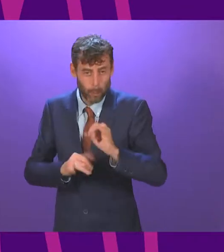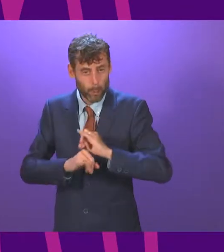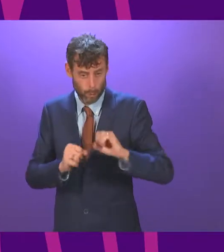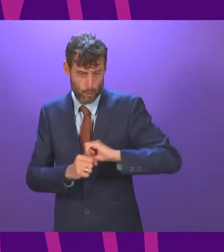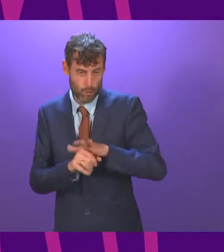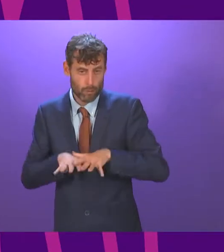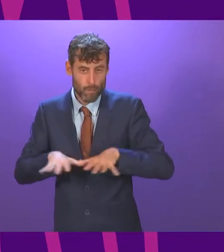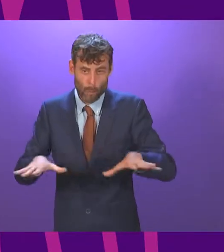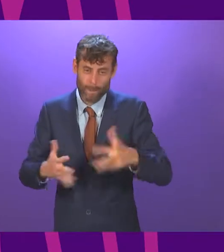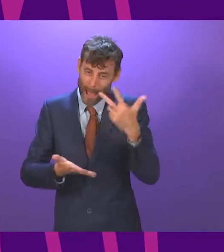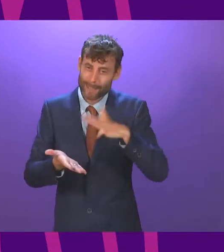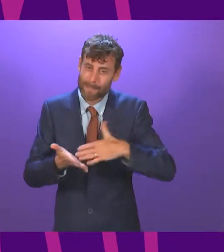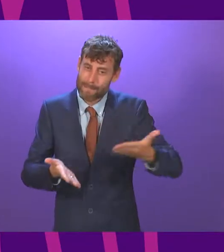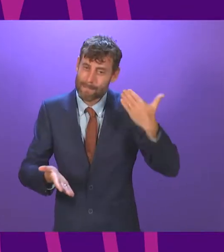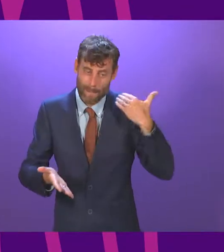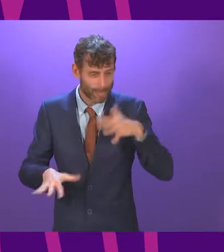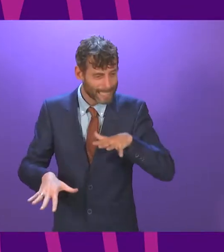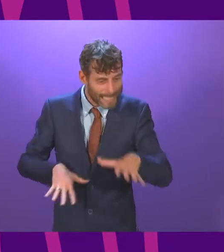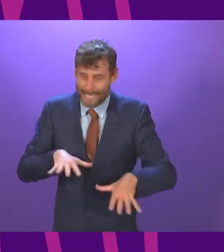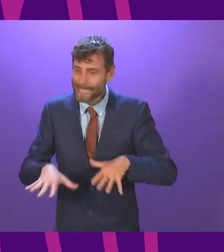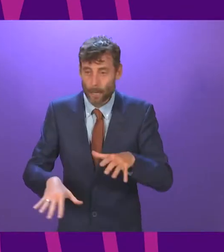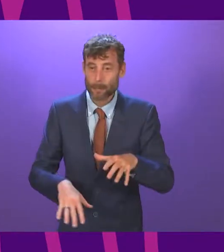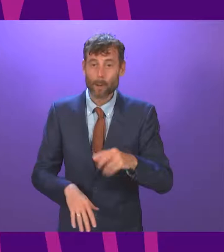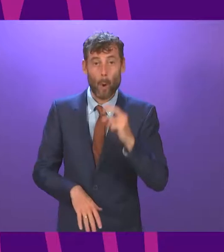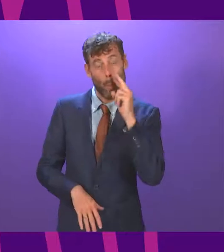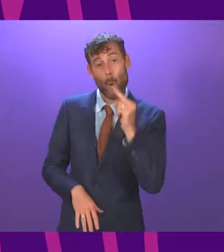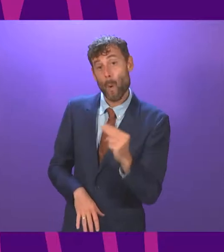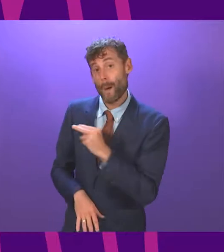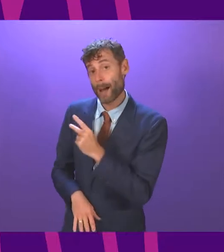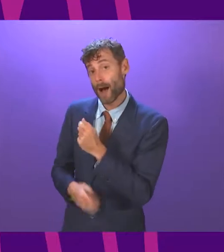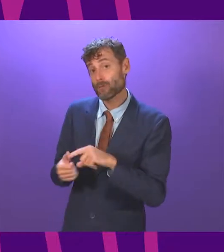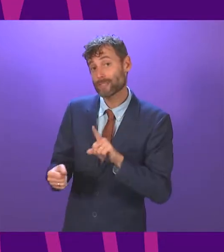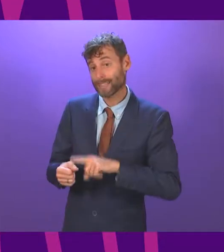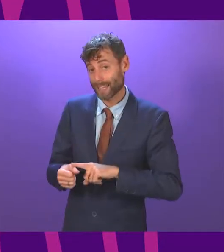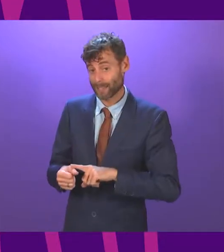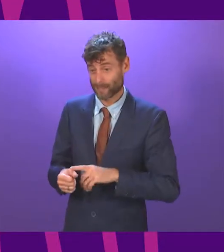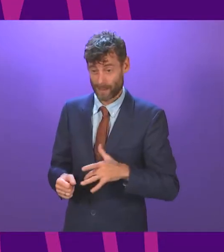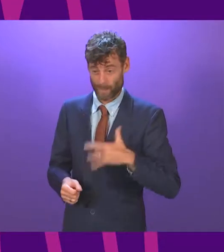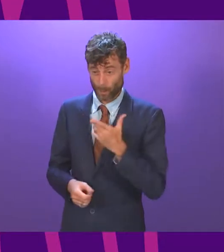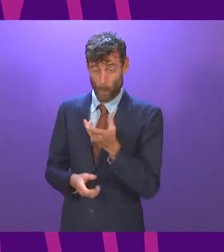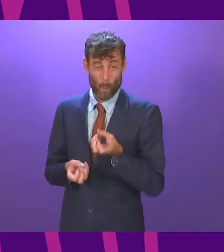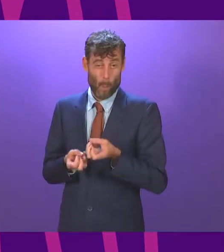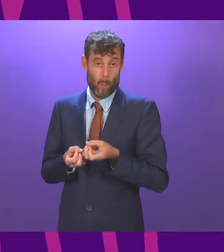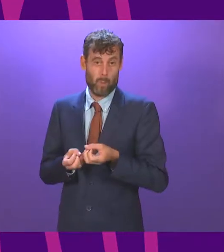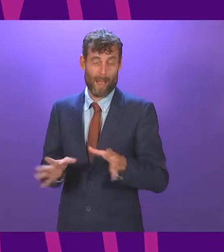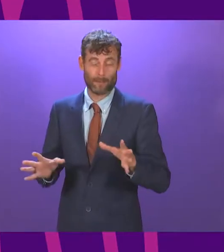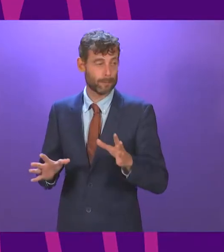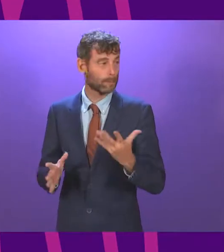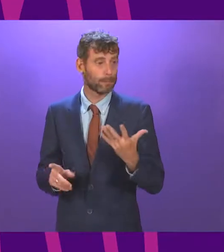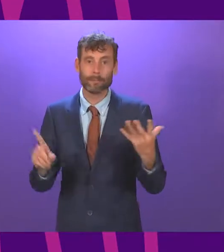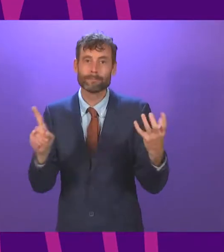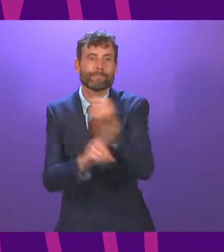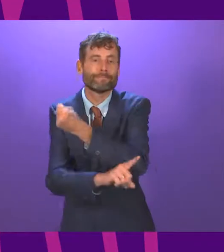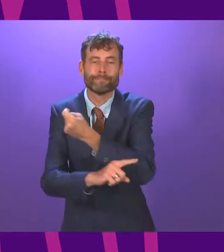has lived through. To say that the first hundred days of this new parliament has been a wasted opportunity is an understatement